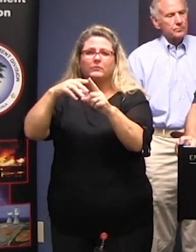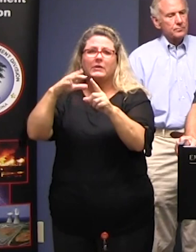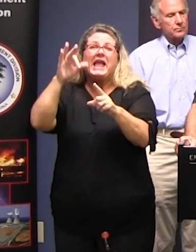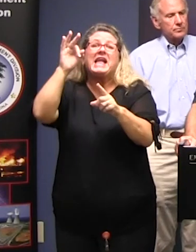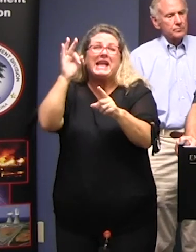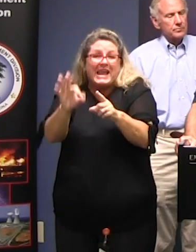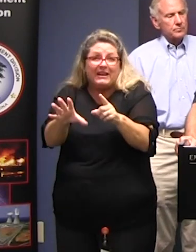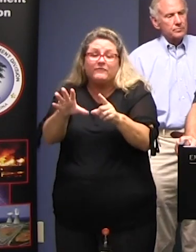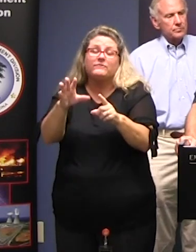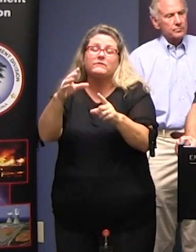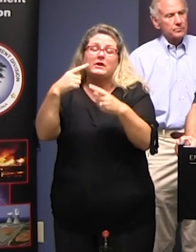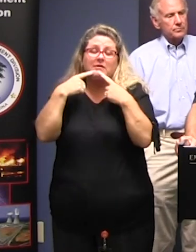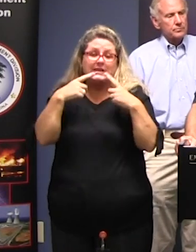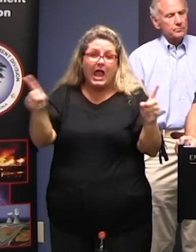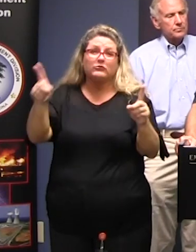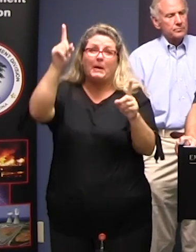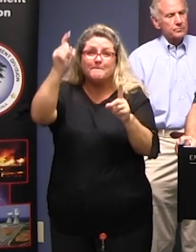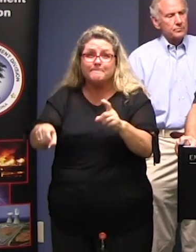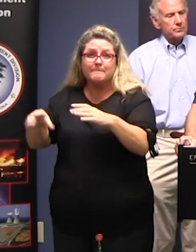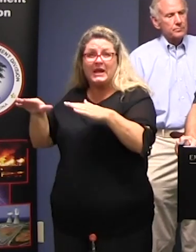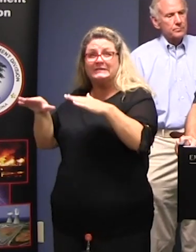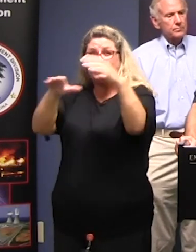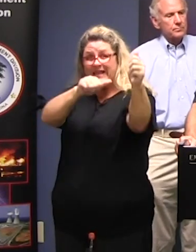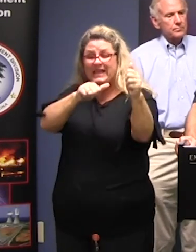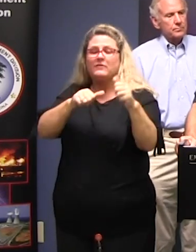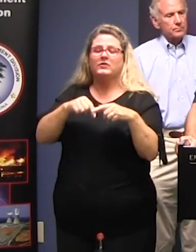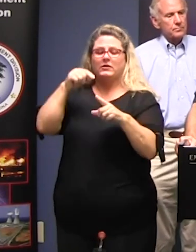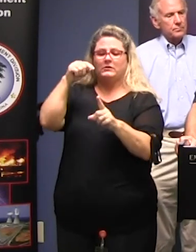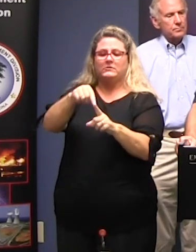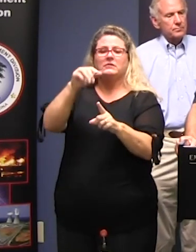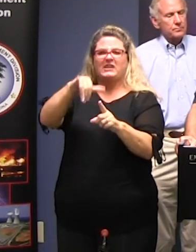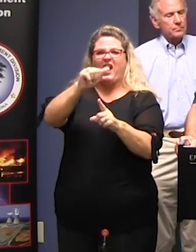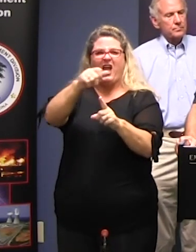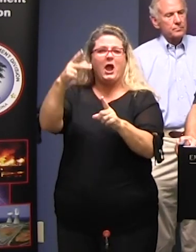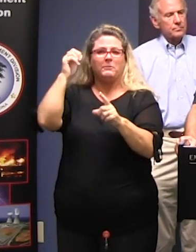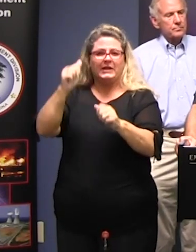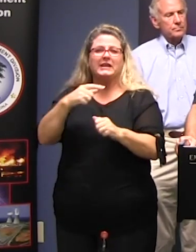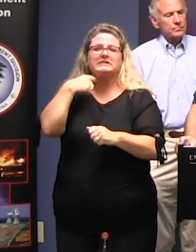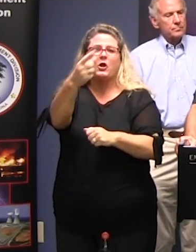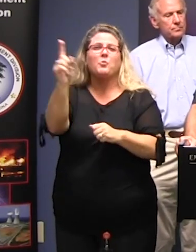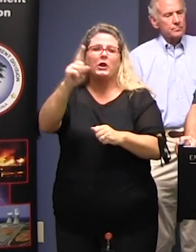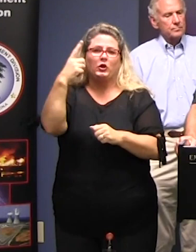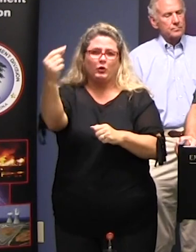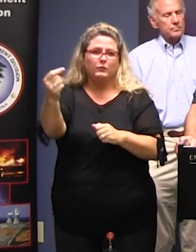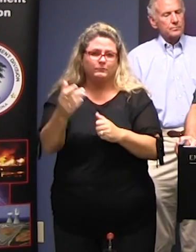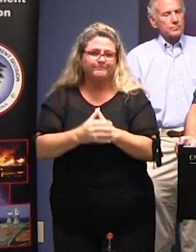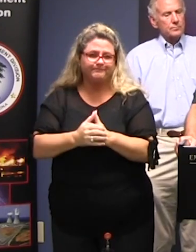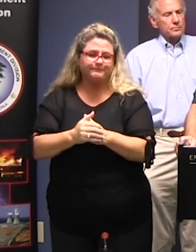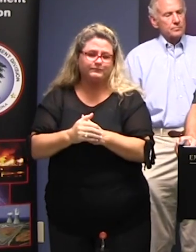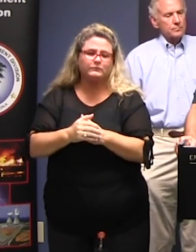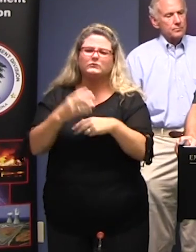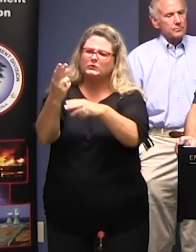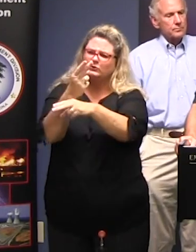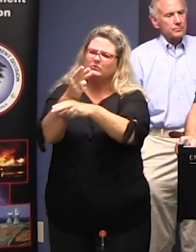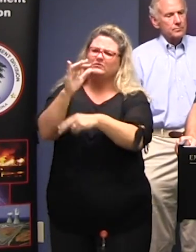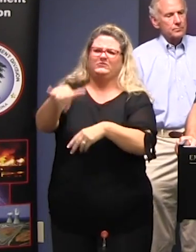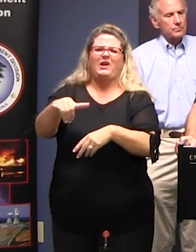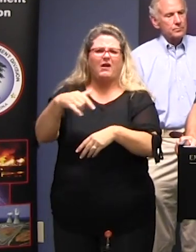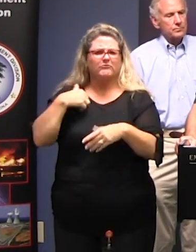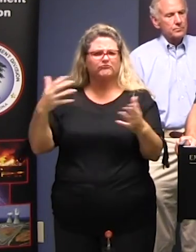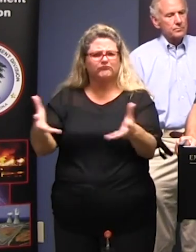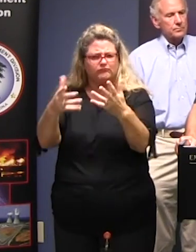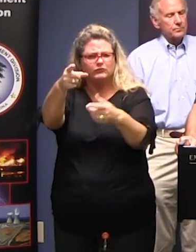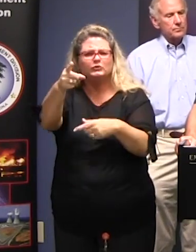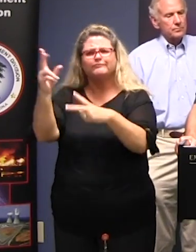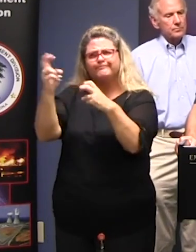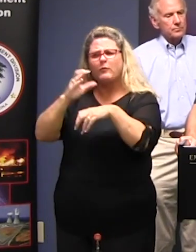then you'll know when you're supposed to go So we encourage everybody to to use that that tool and